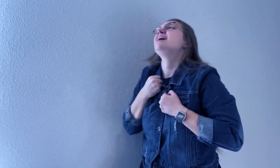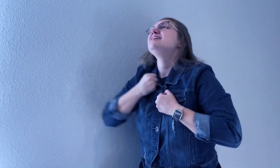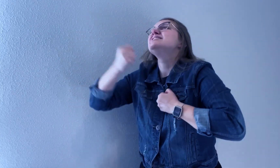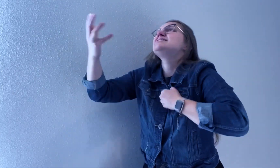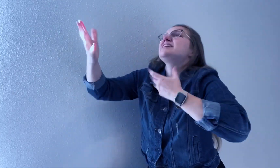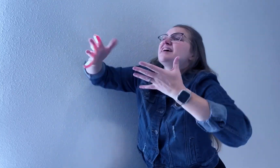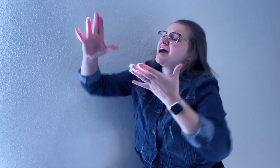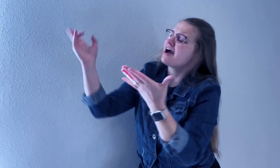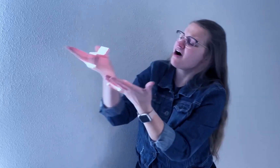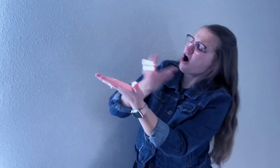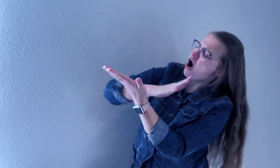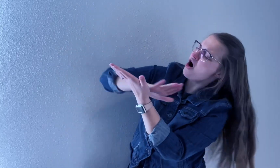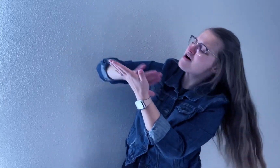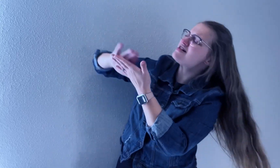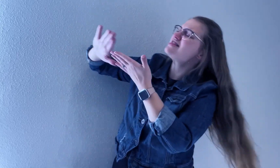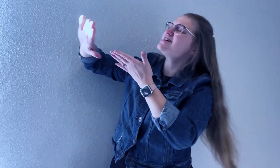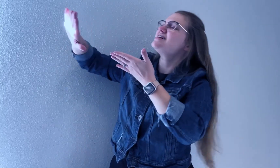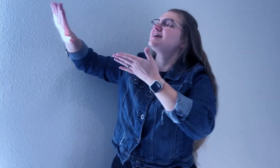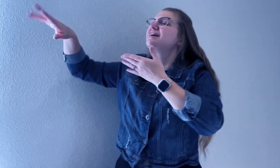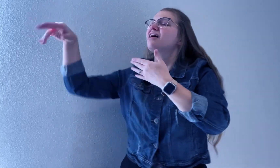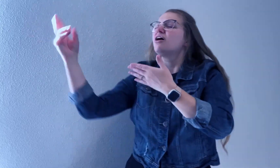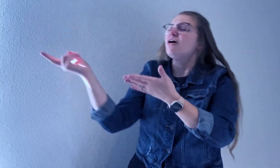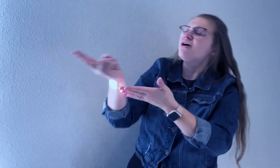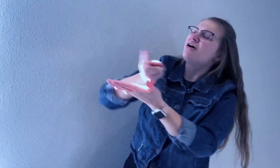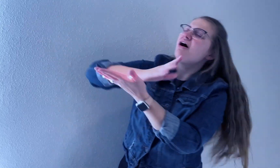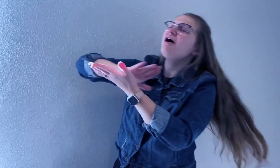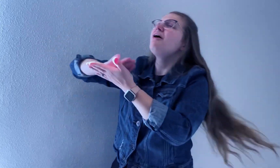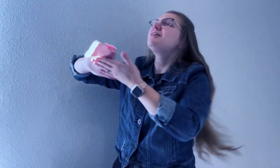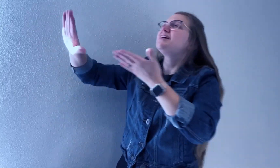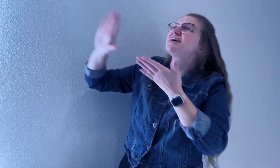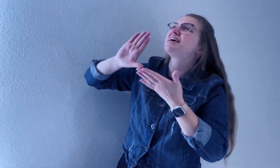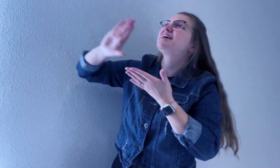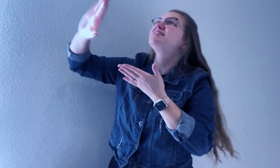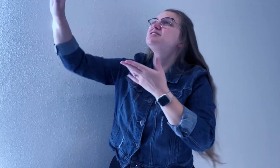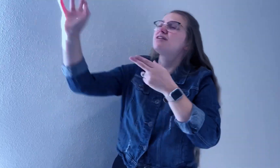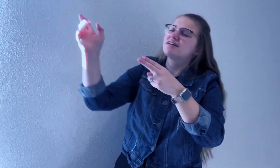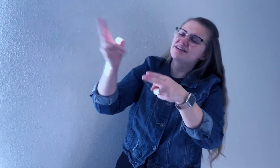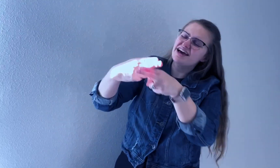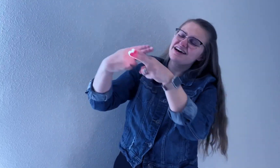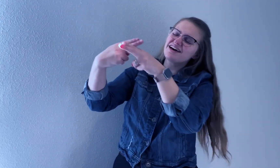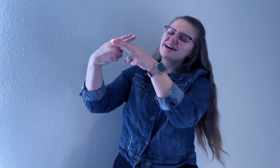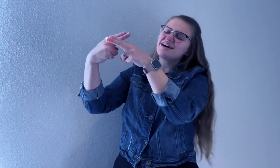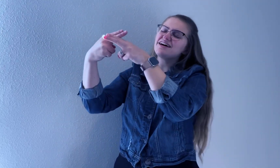Singing holy, holy is your name